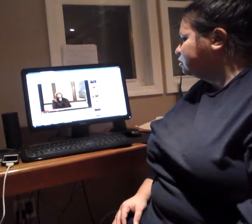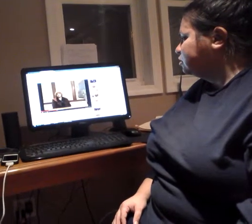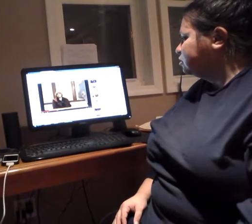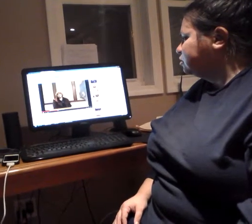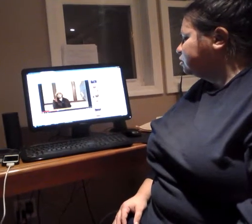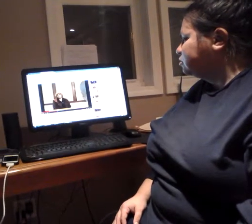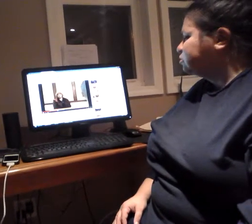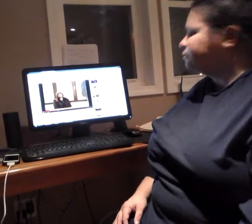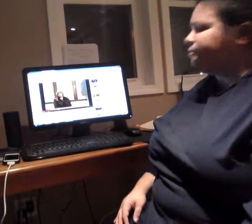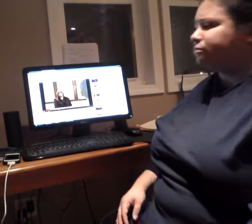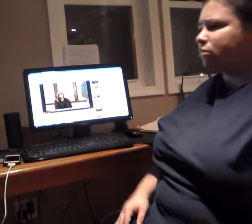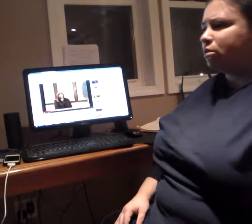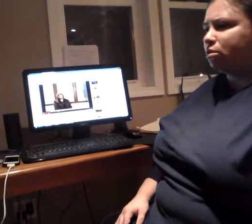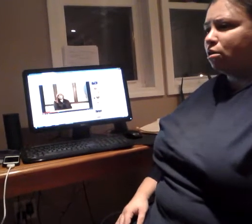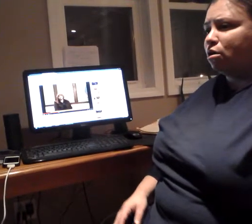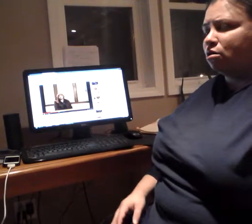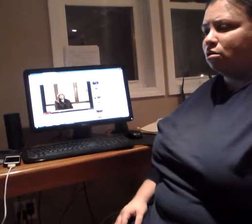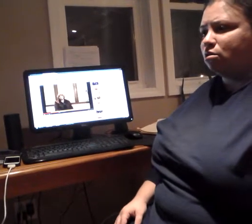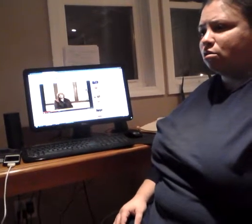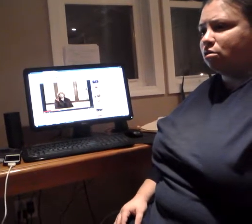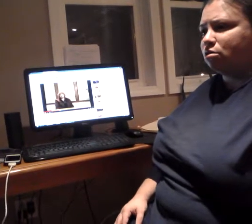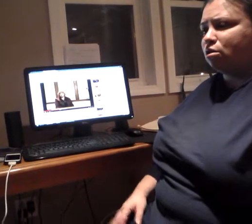so you have a computer at your house already